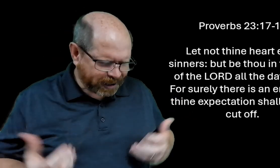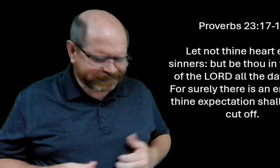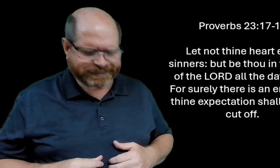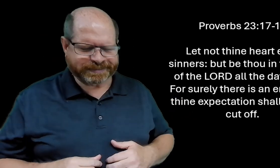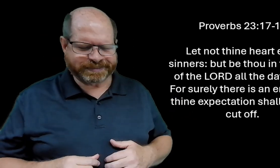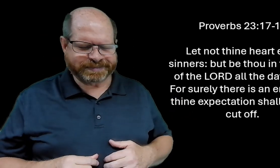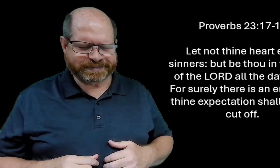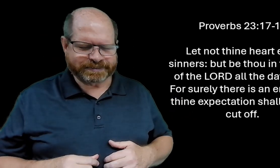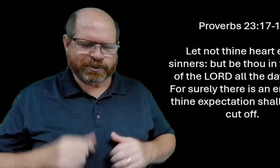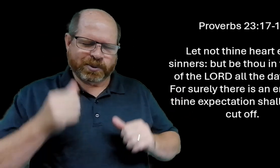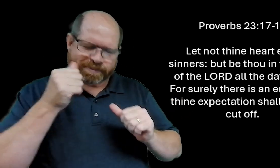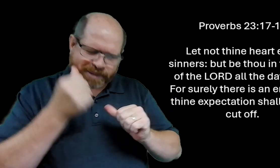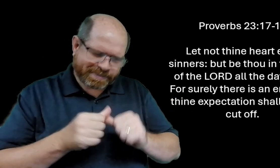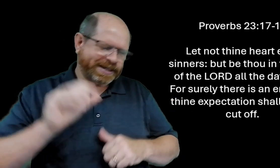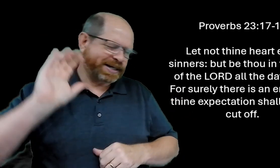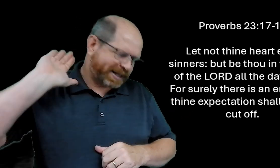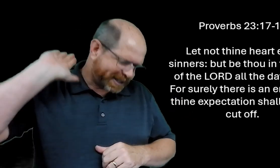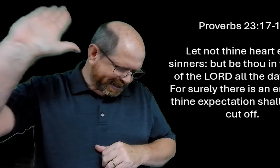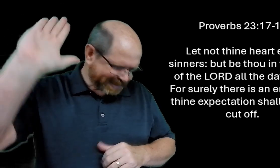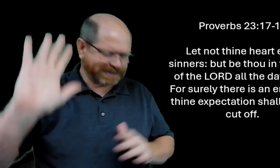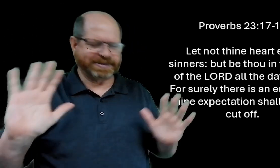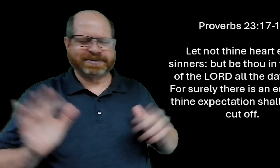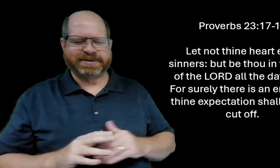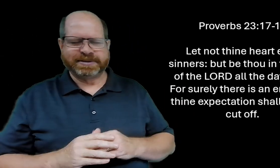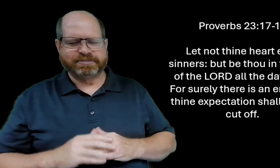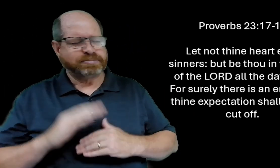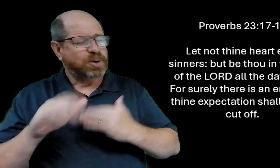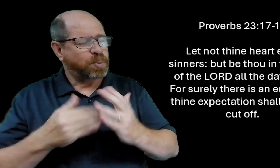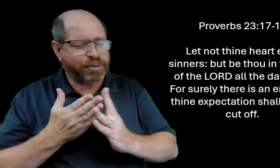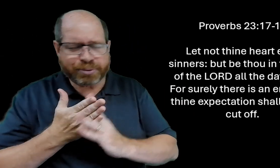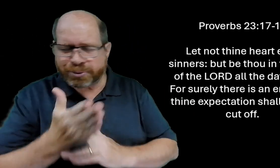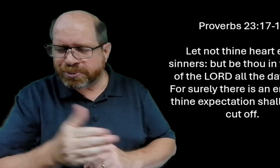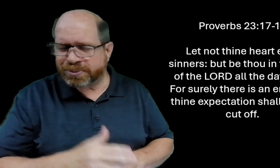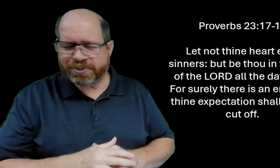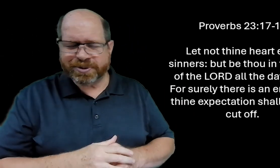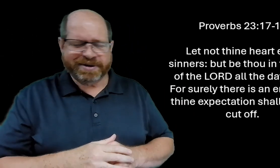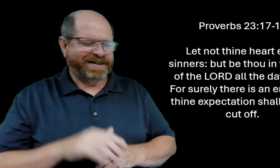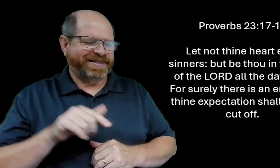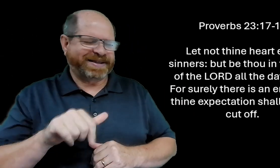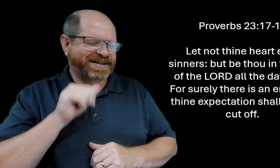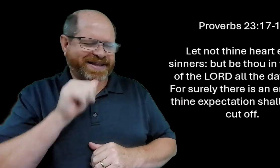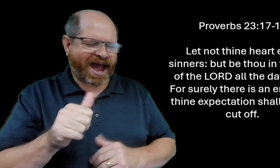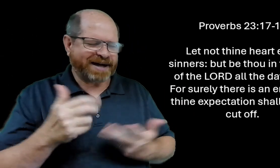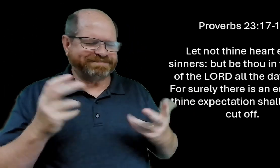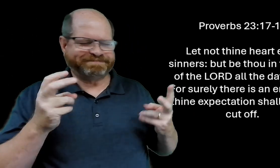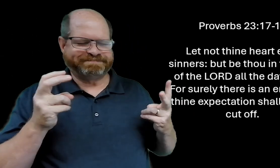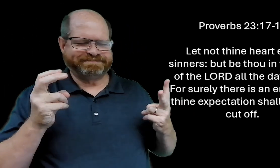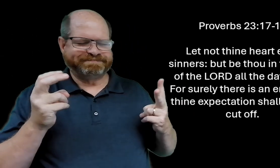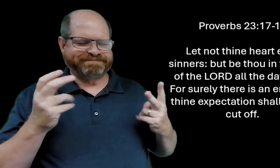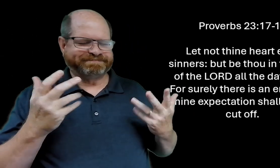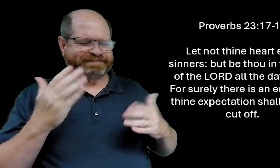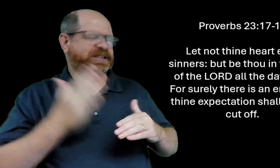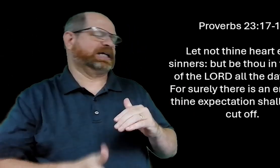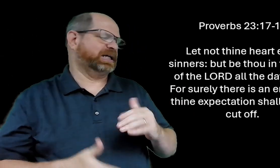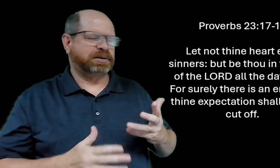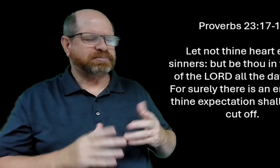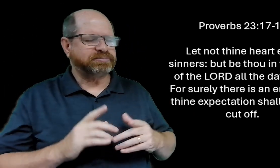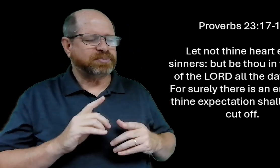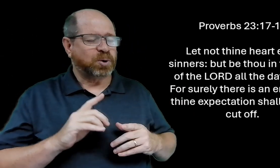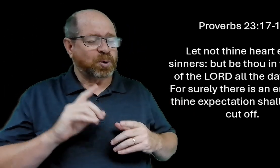if we don't get what we want but you know and we need to remember that we have to go through these things until the